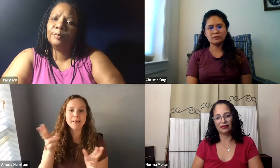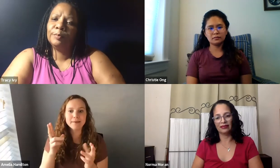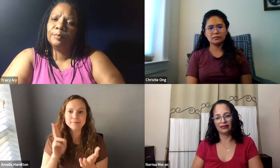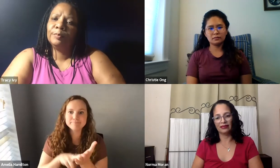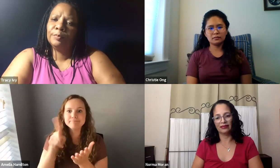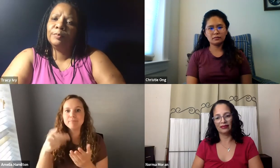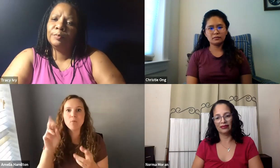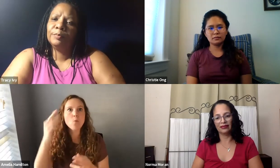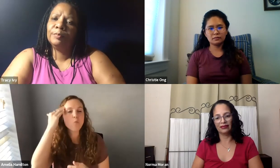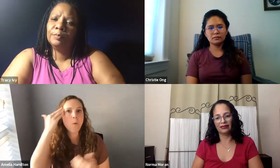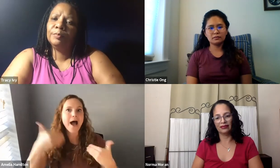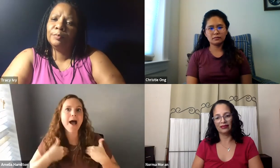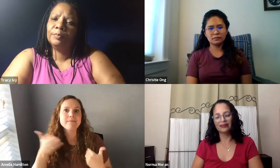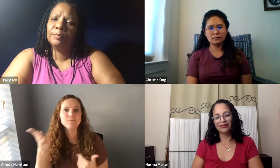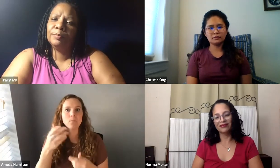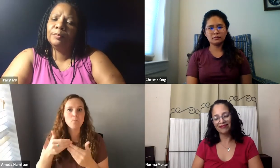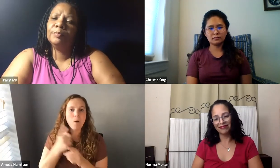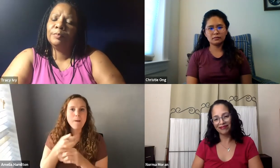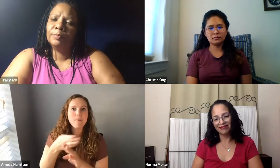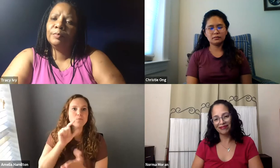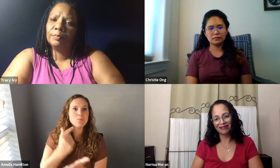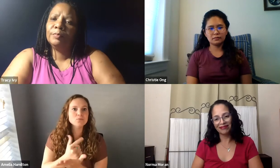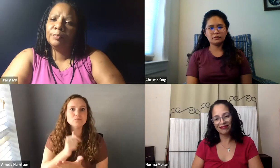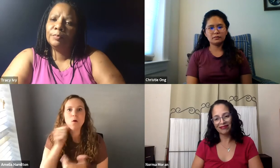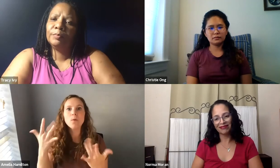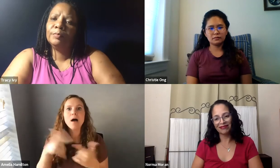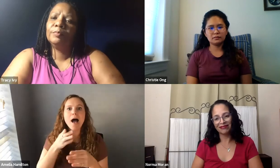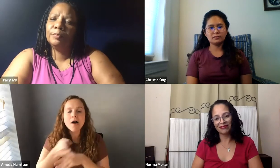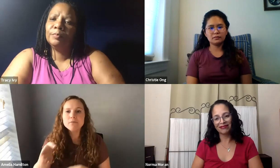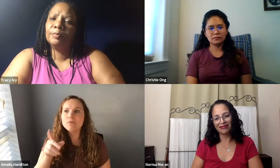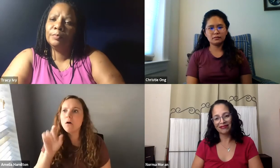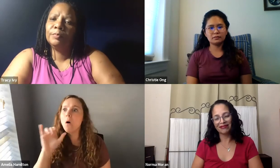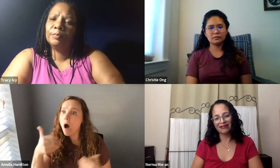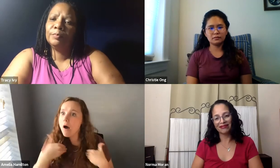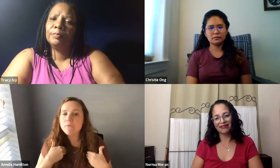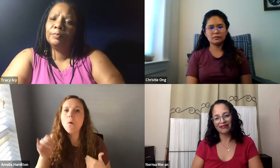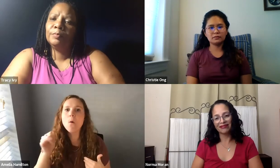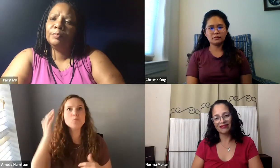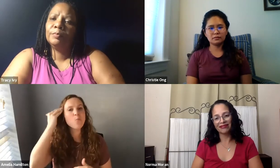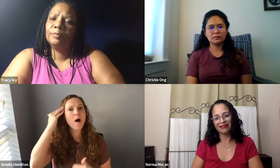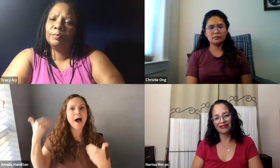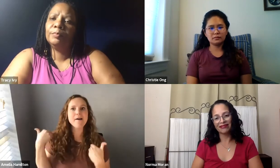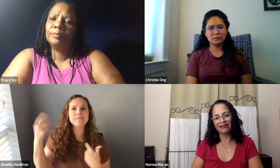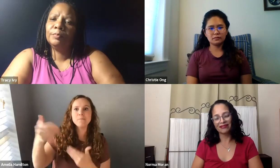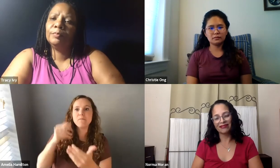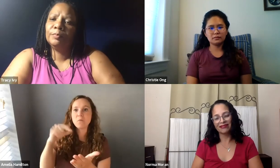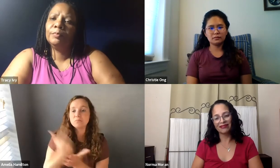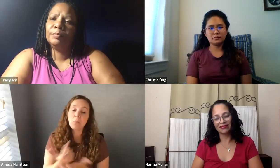help our students get more prepared. We might have better sign-ups. We might have people be more prepared to know what to expect